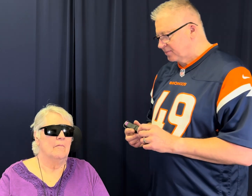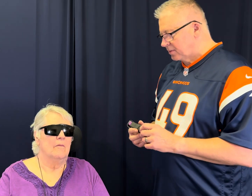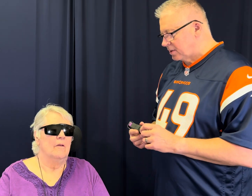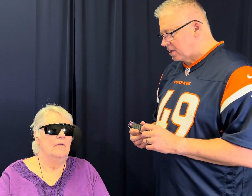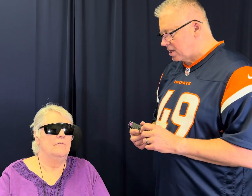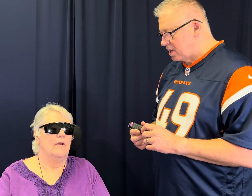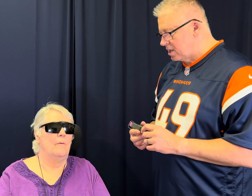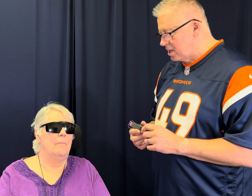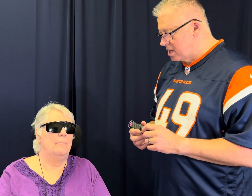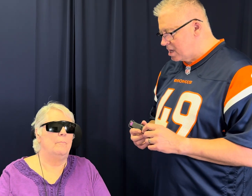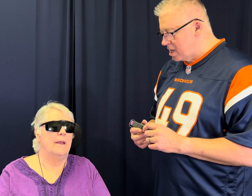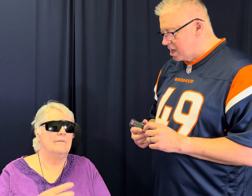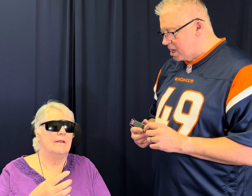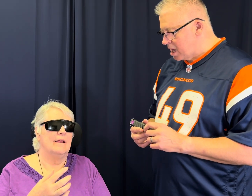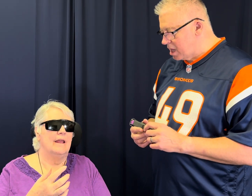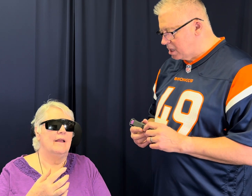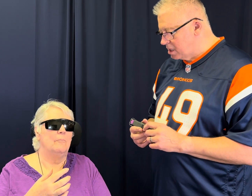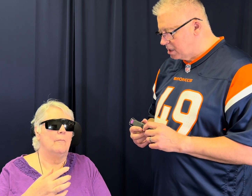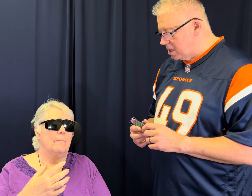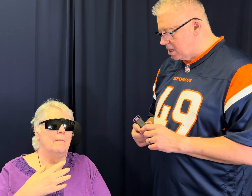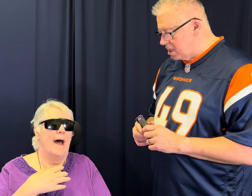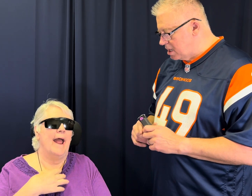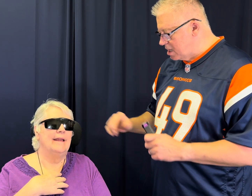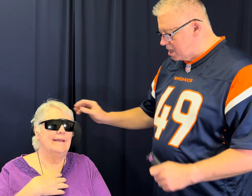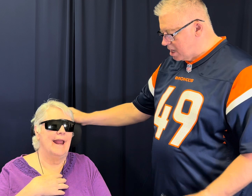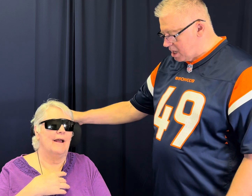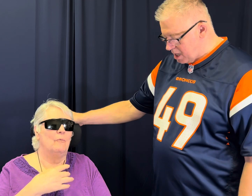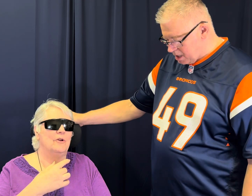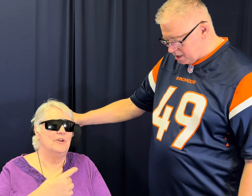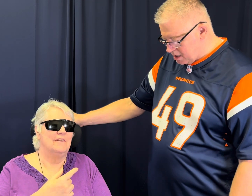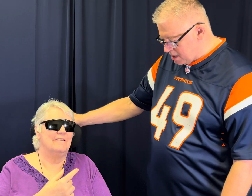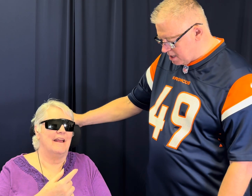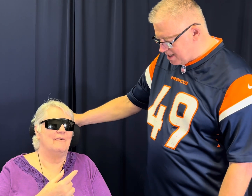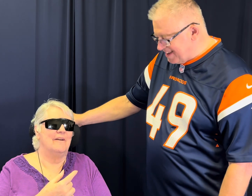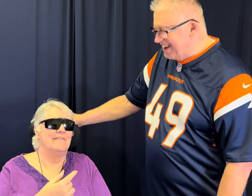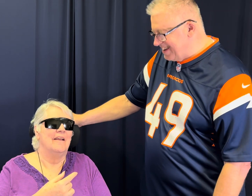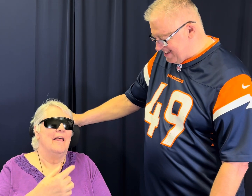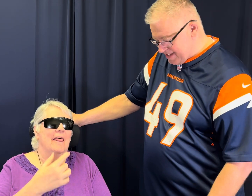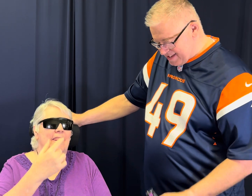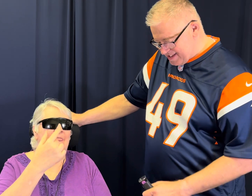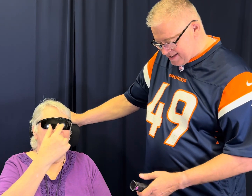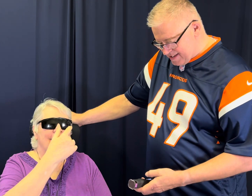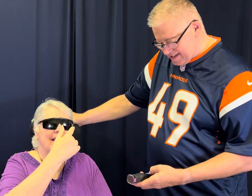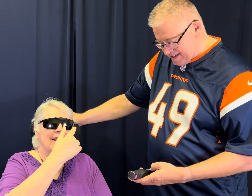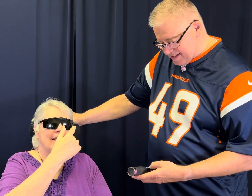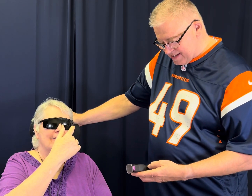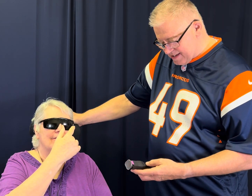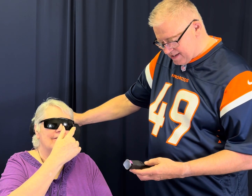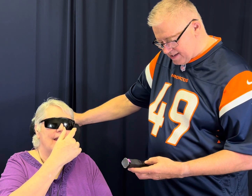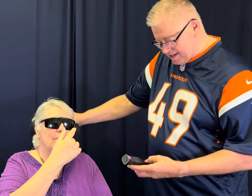So basically my take on what you just said was that side of